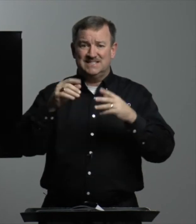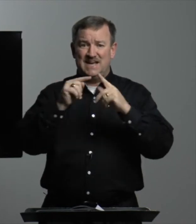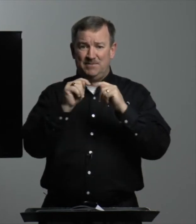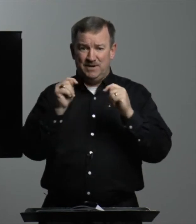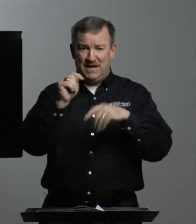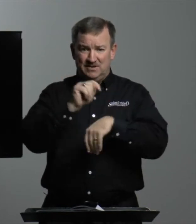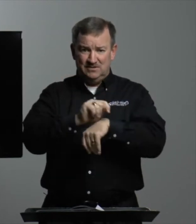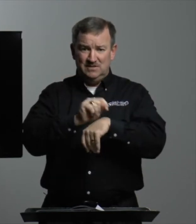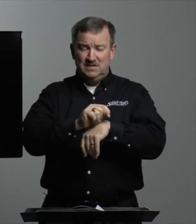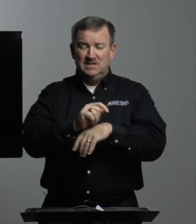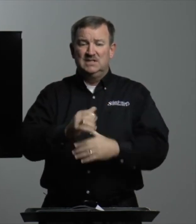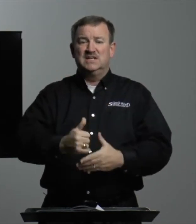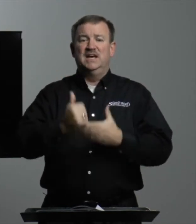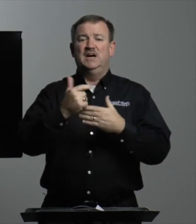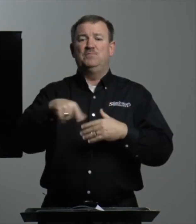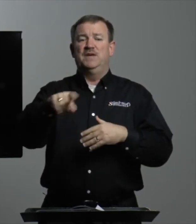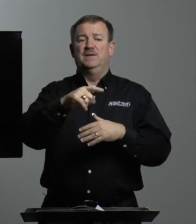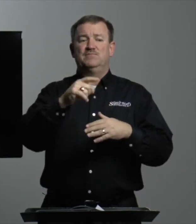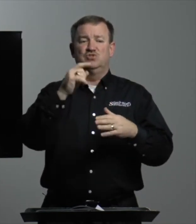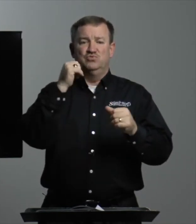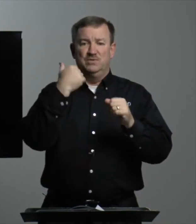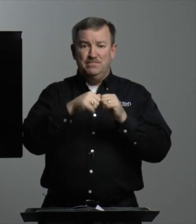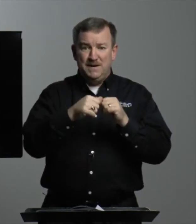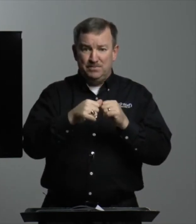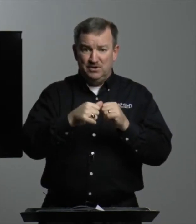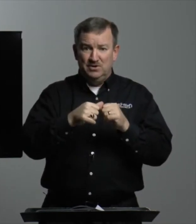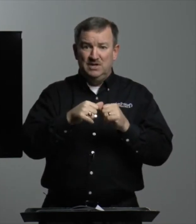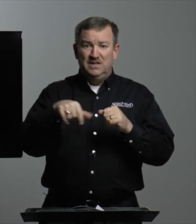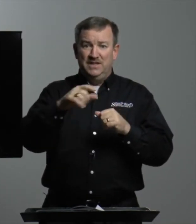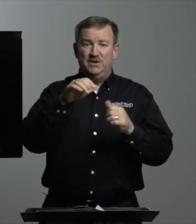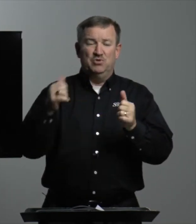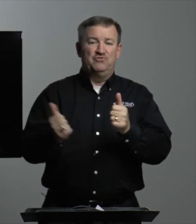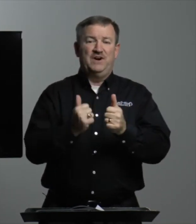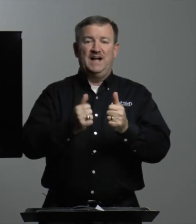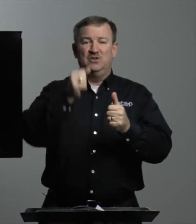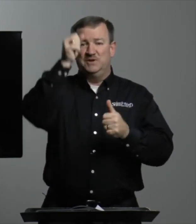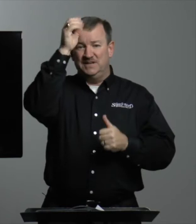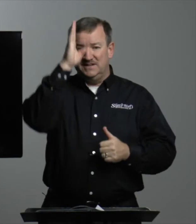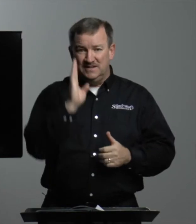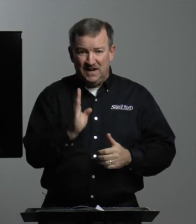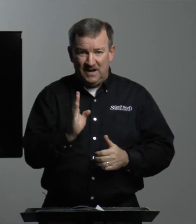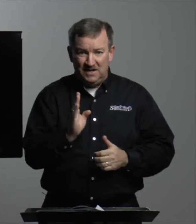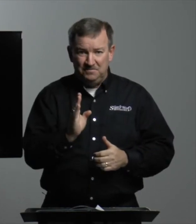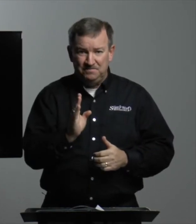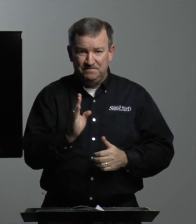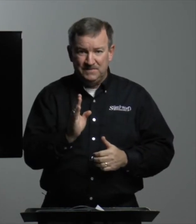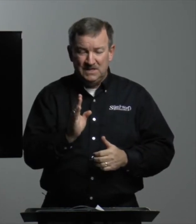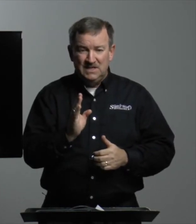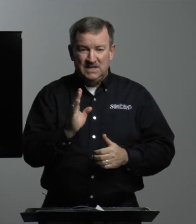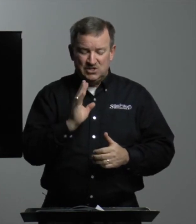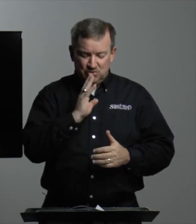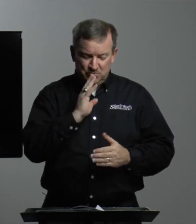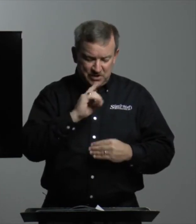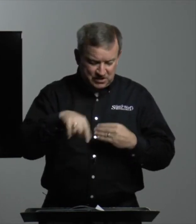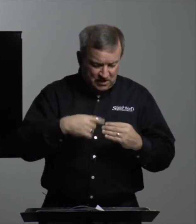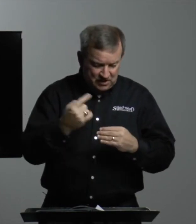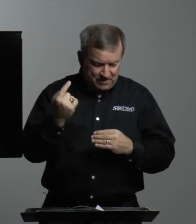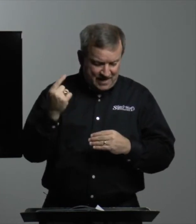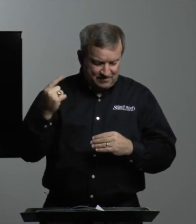this tabernacle to help them to remember they were following God. And so we want to talk about